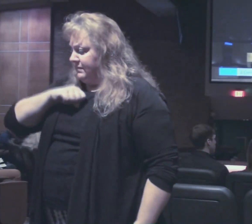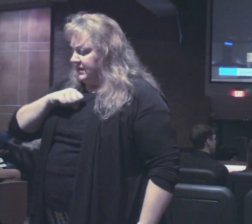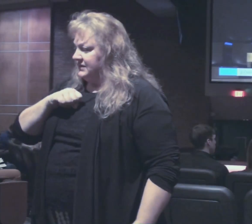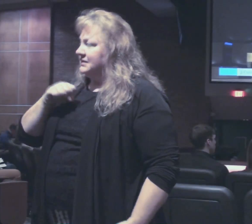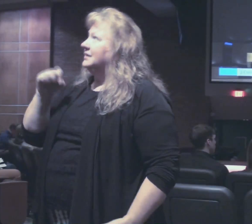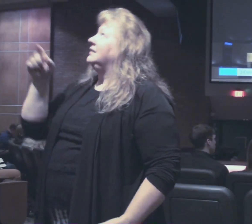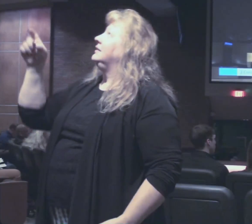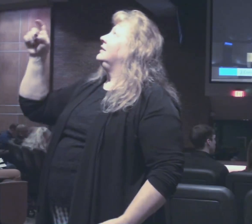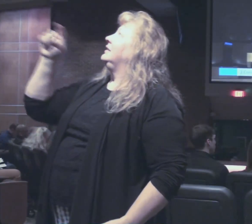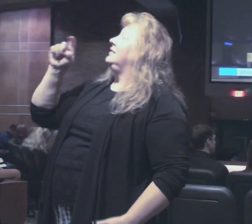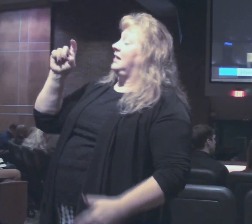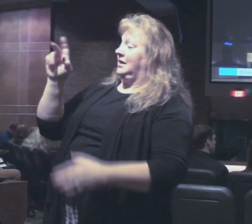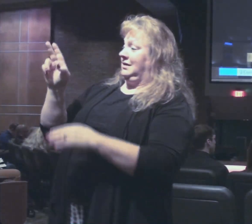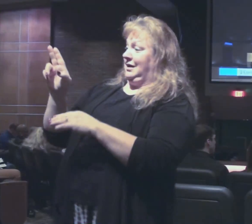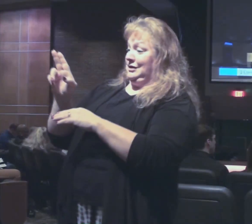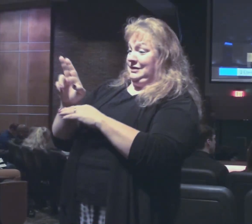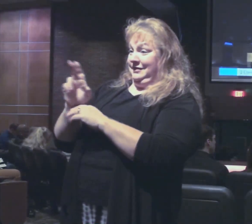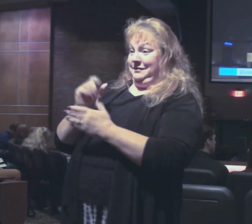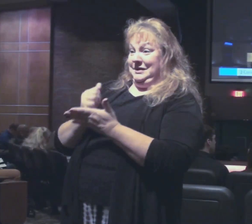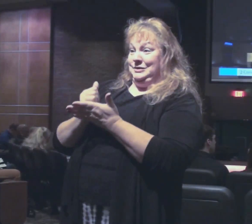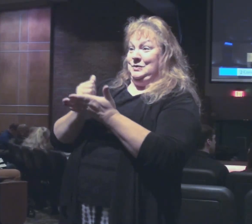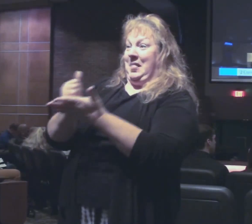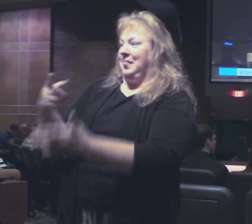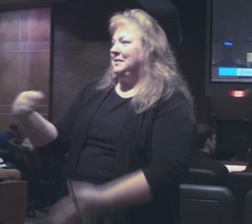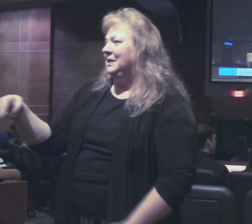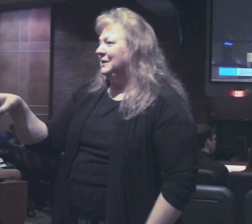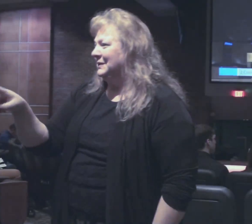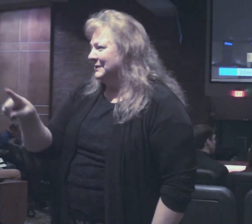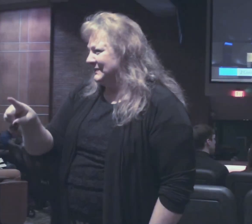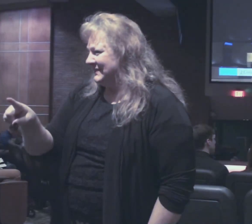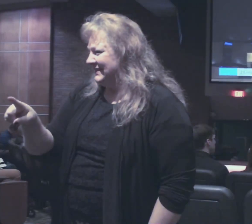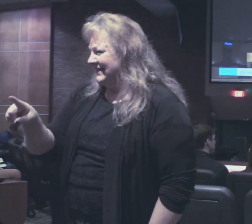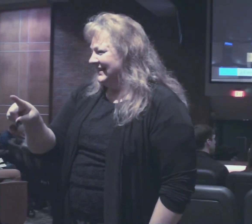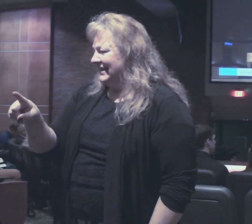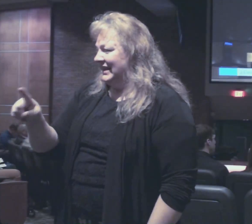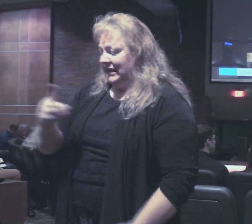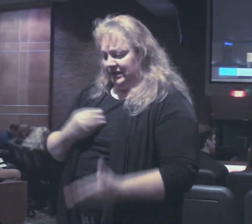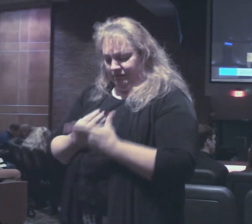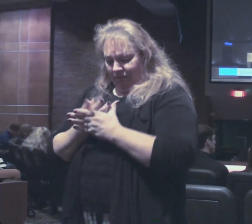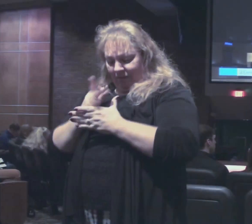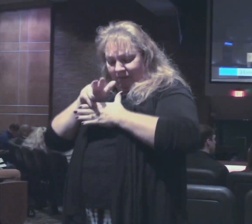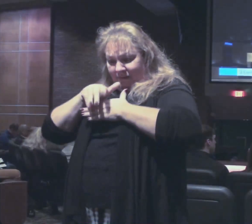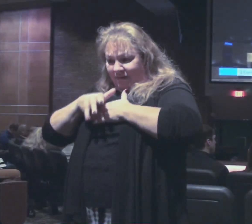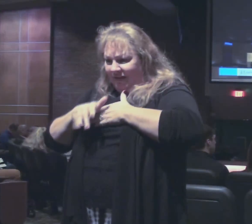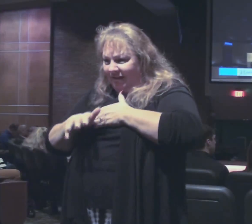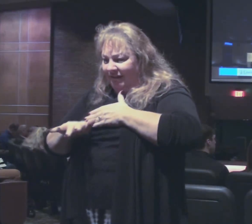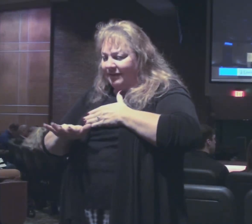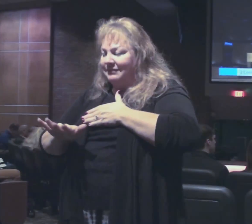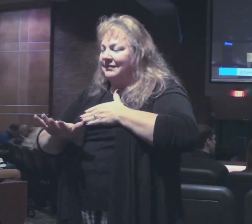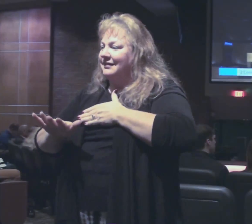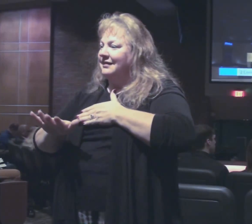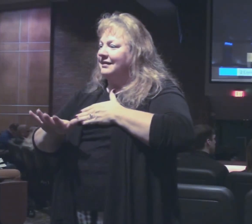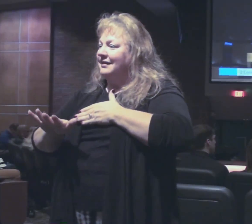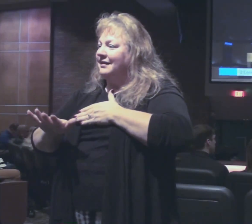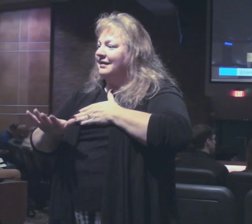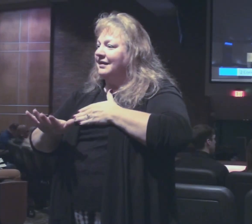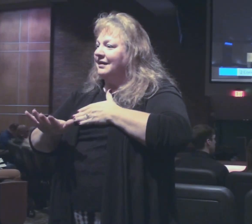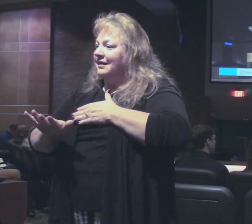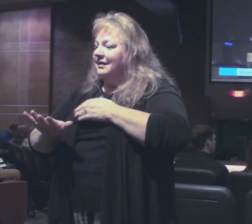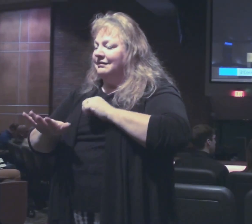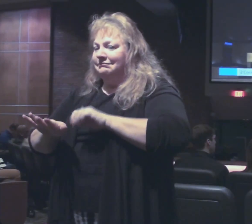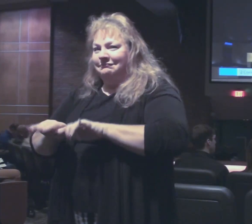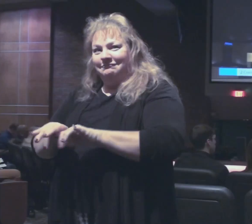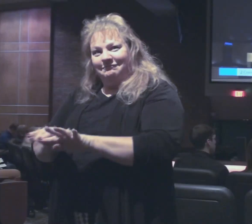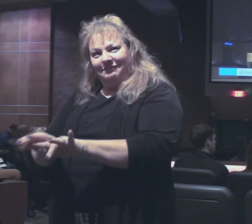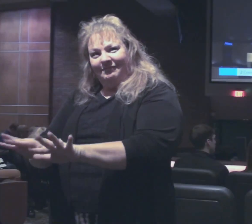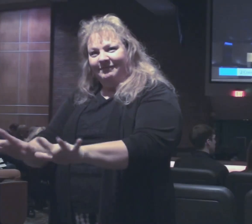blessing of being used of God and have his overflowing grace flow out